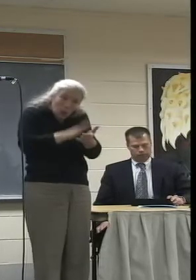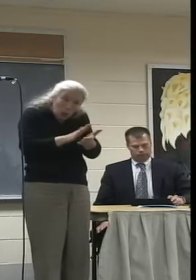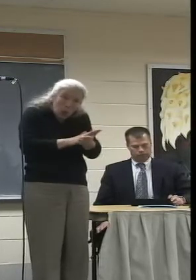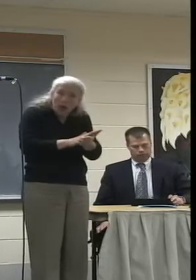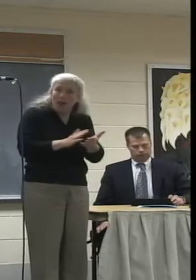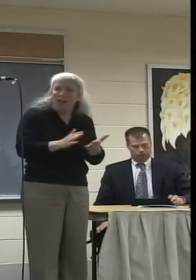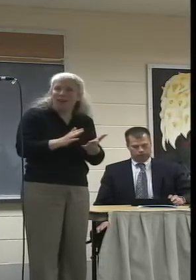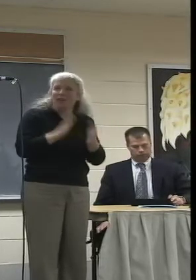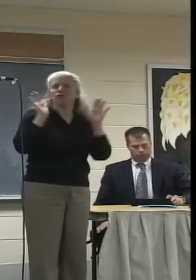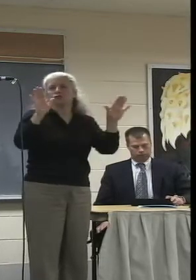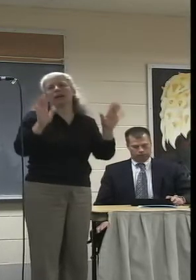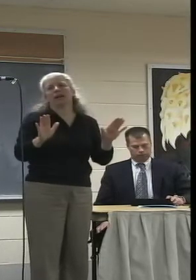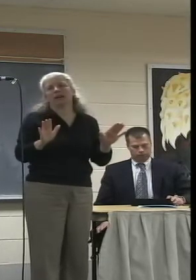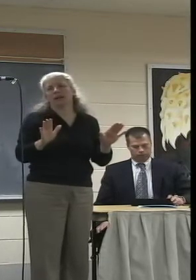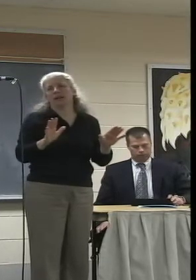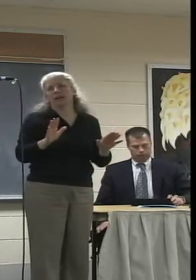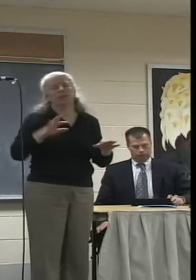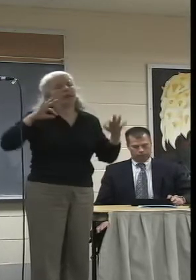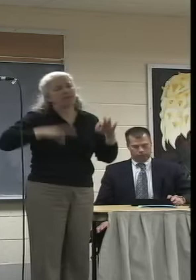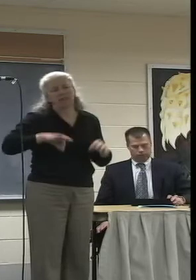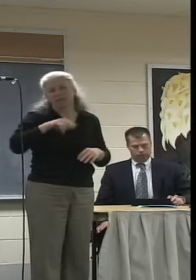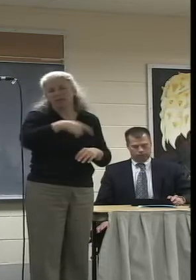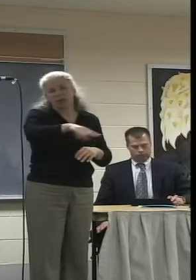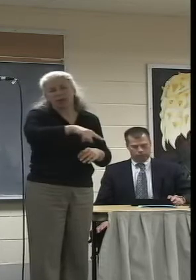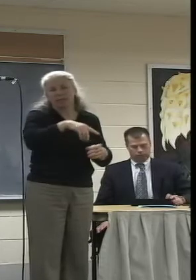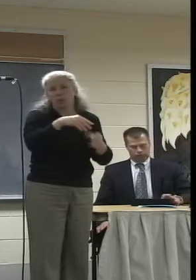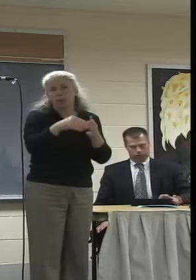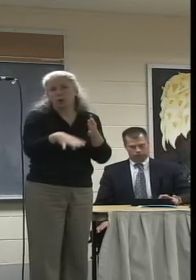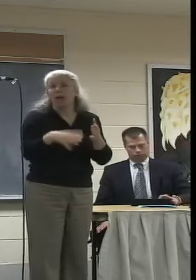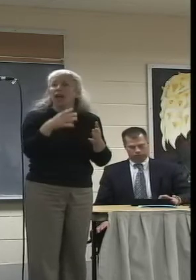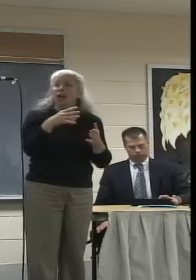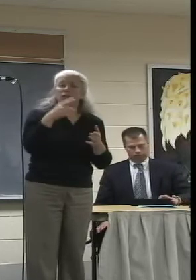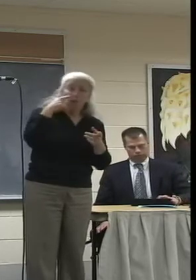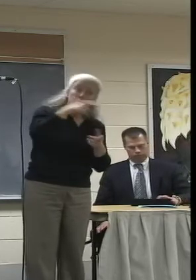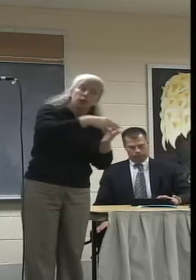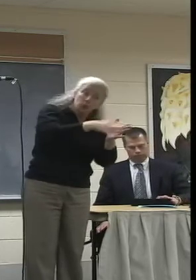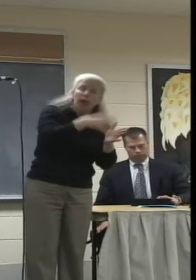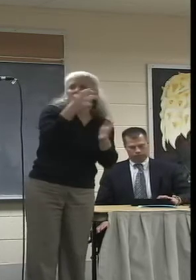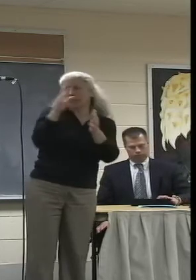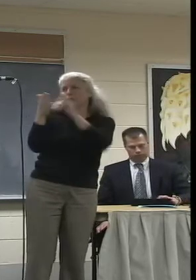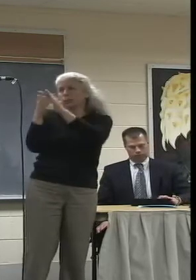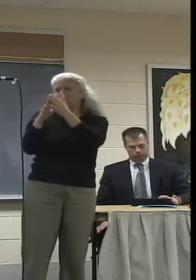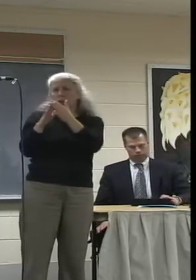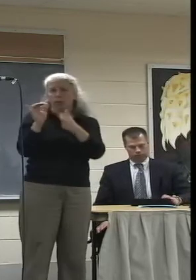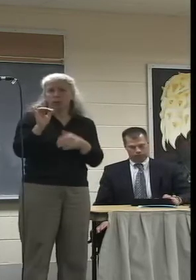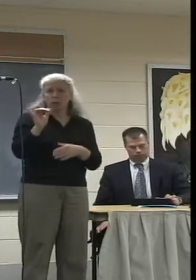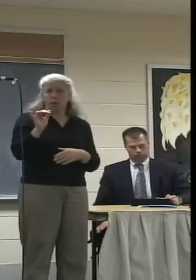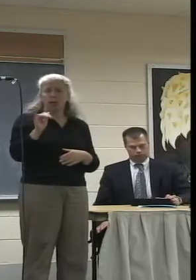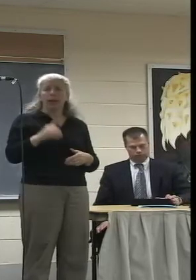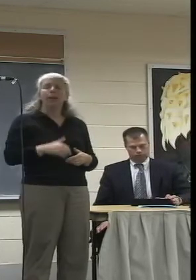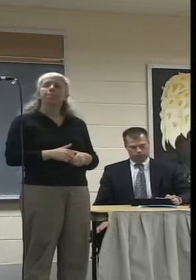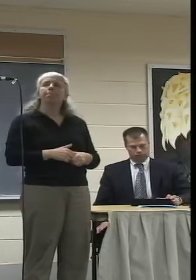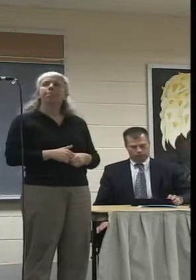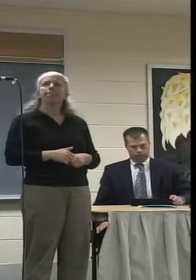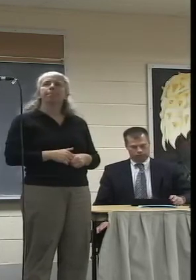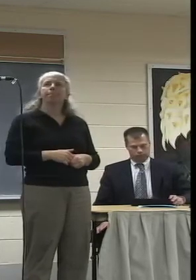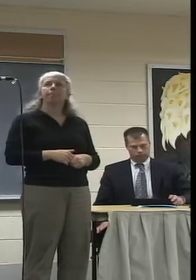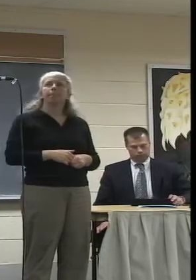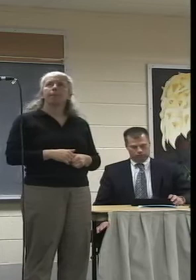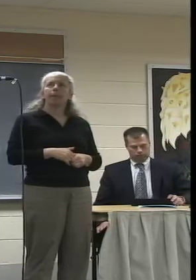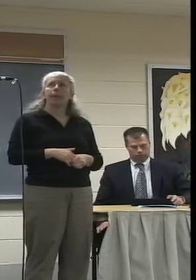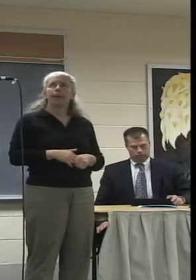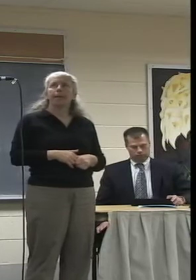extremely beneficial. And to the community as well, of course, but the